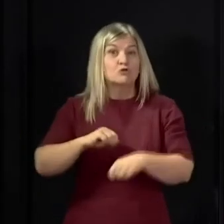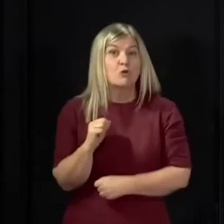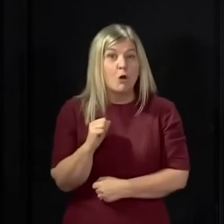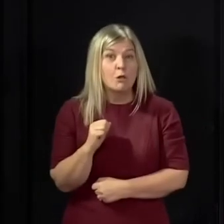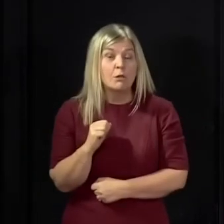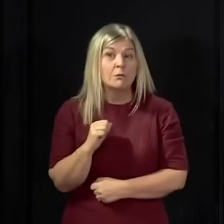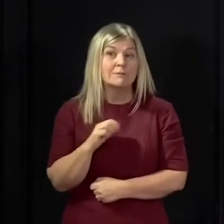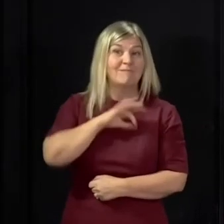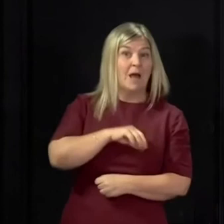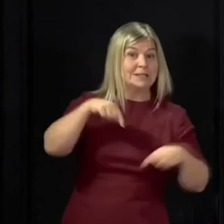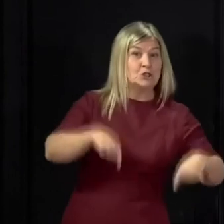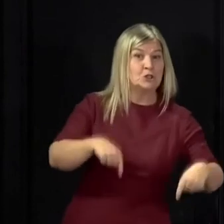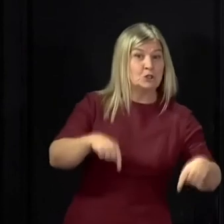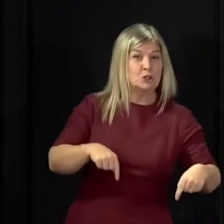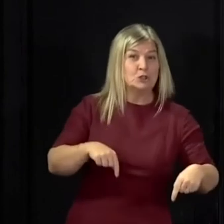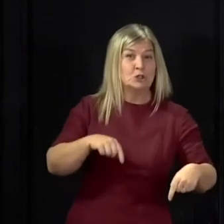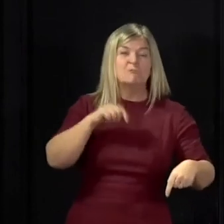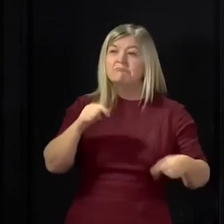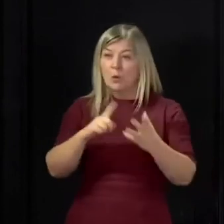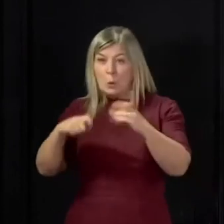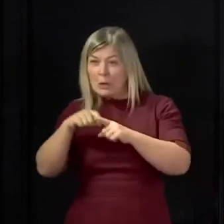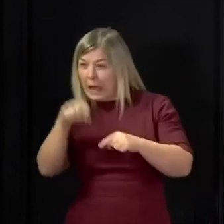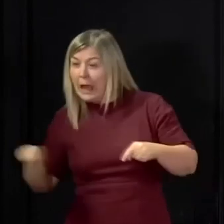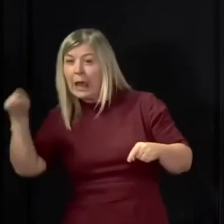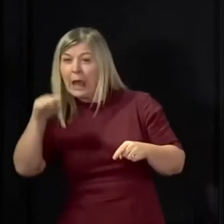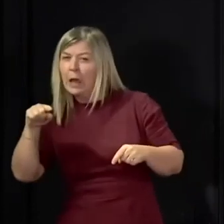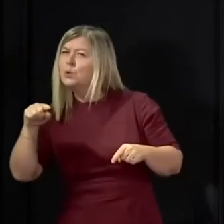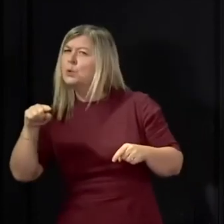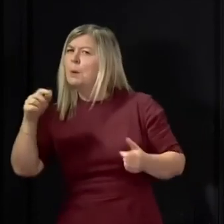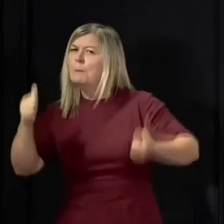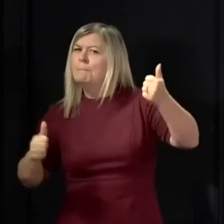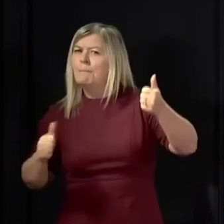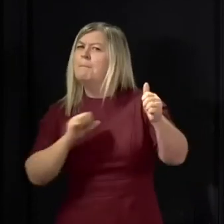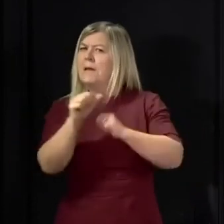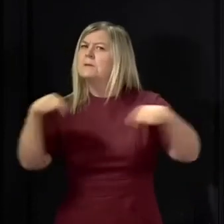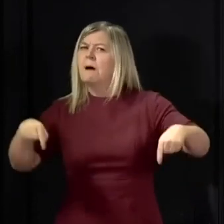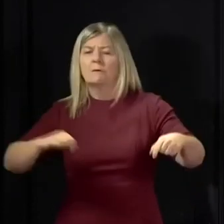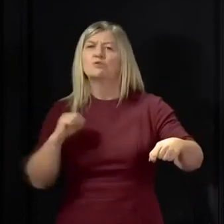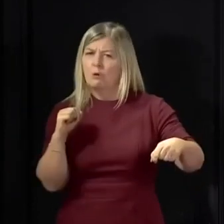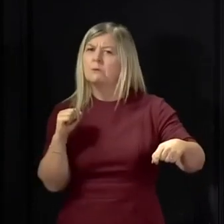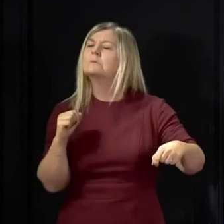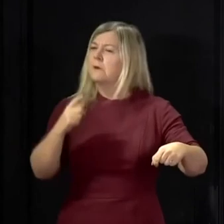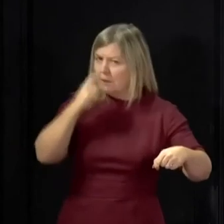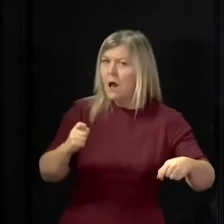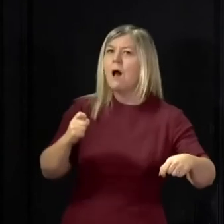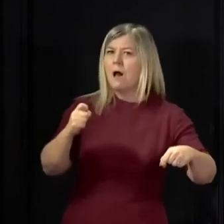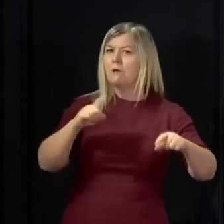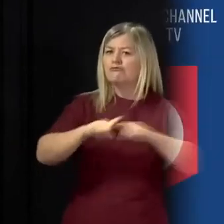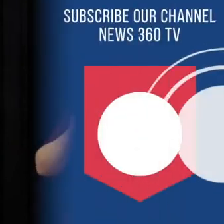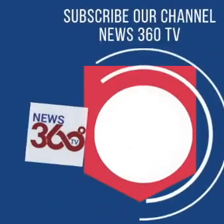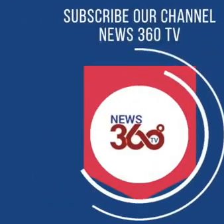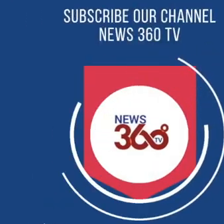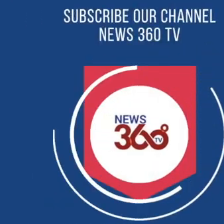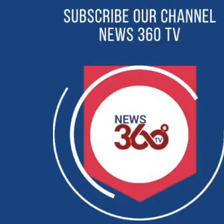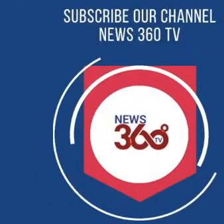some other parts of the UK right now is that we still do have the chance to act on a preventative